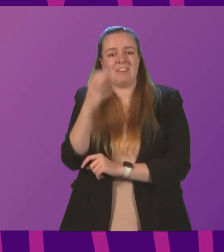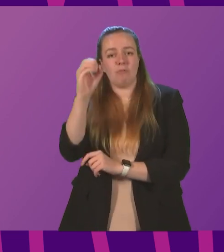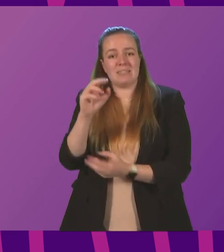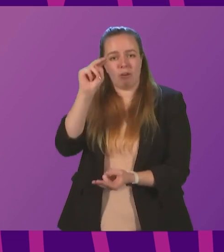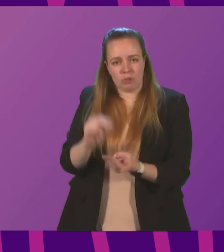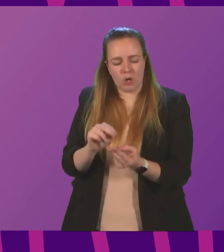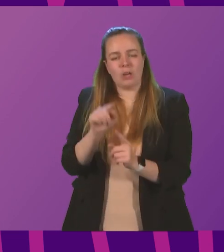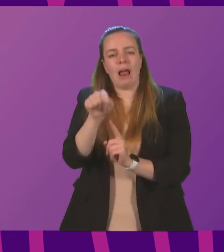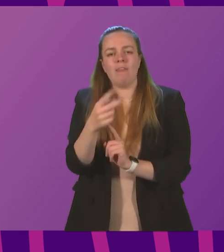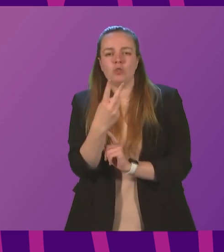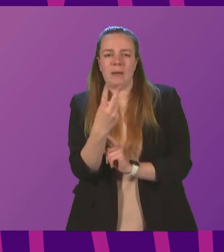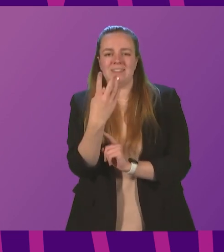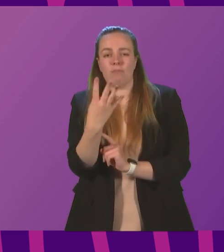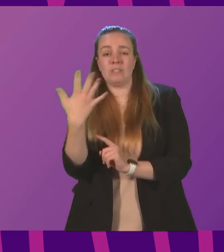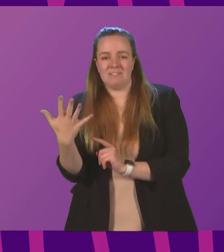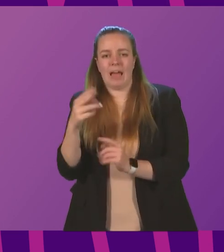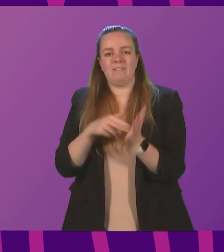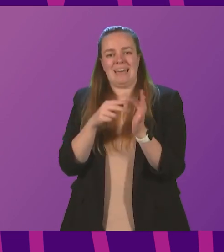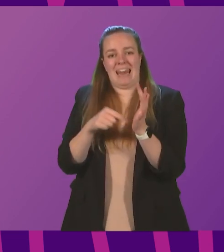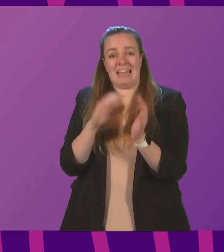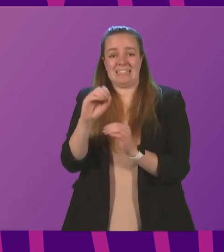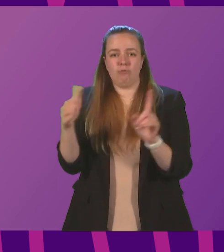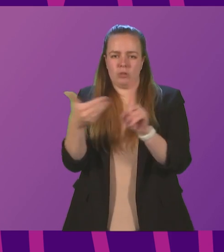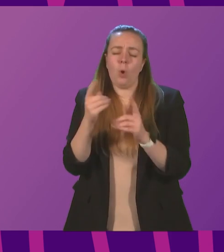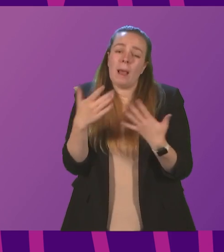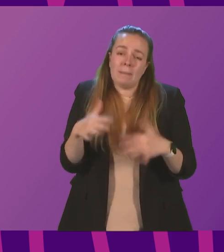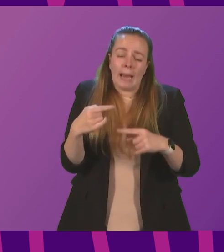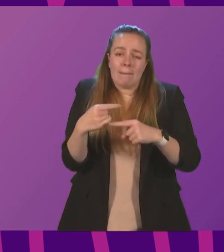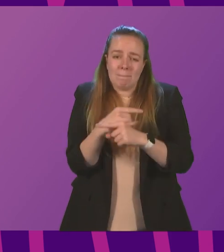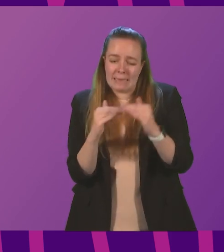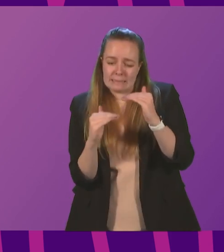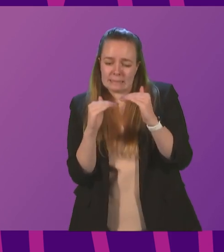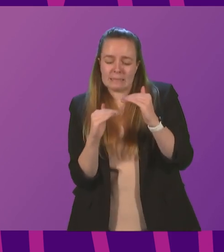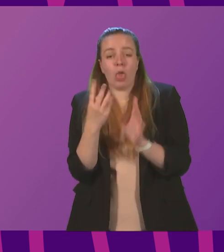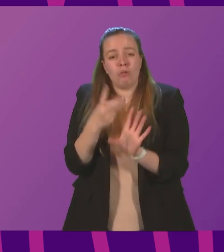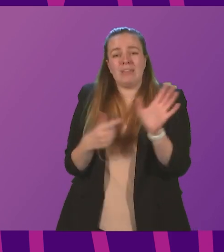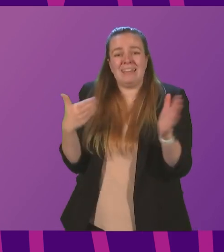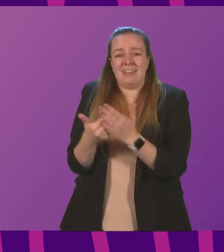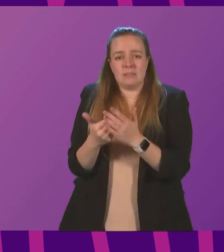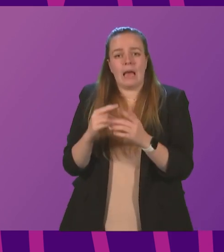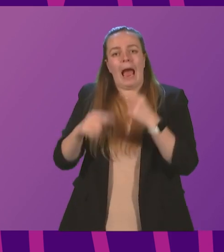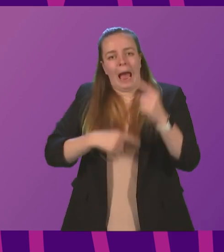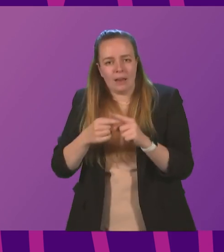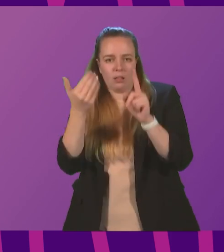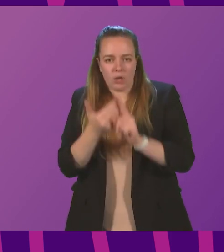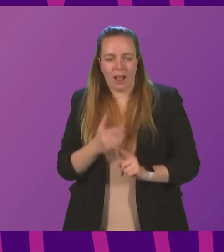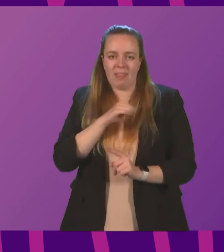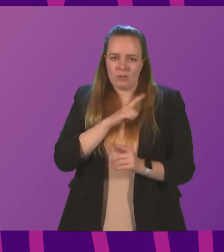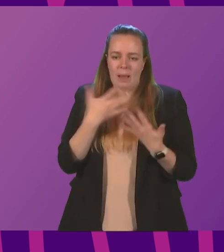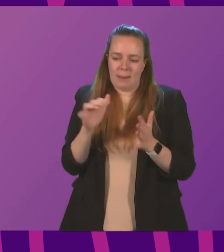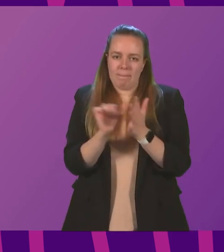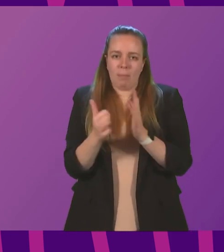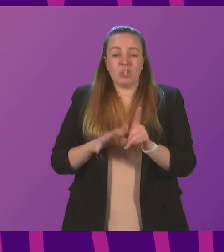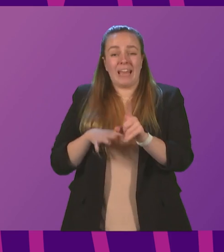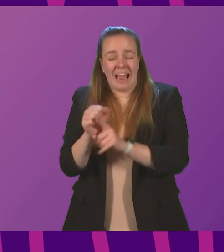2045 net zero target. We have missed marginally the last three years' annual target. That's why we've published a catch-up